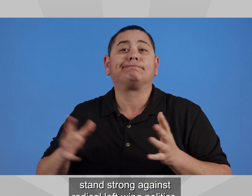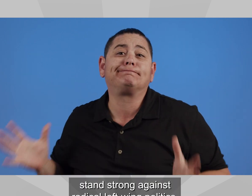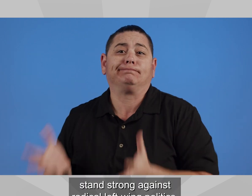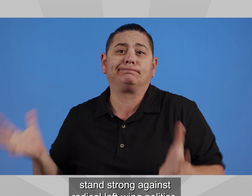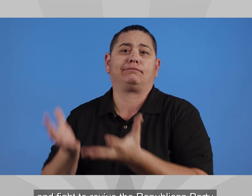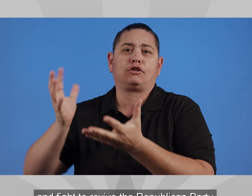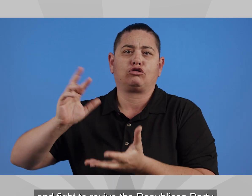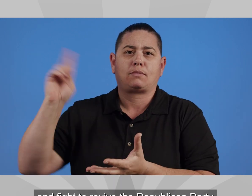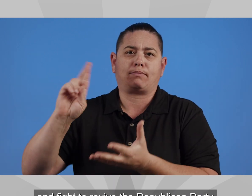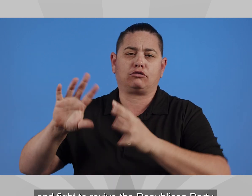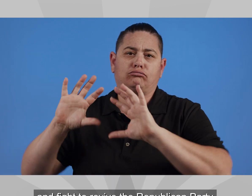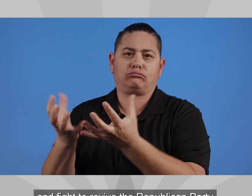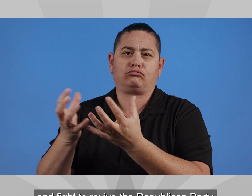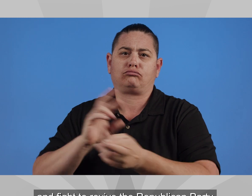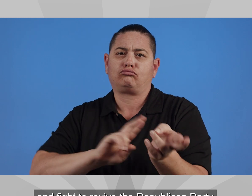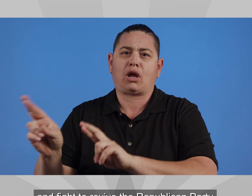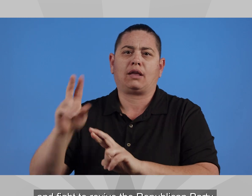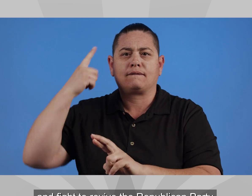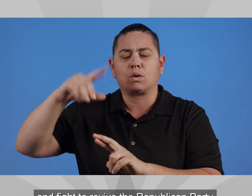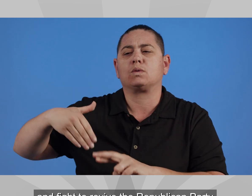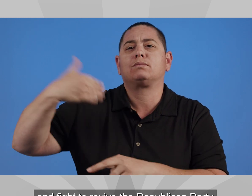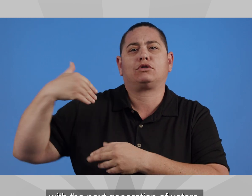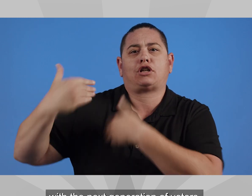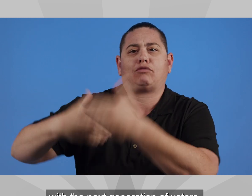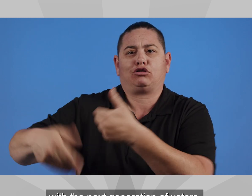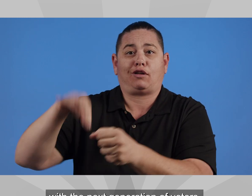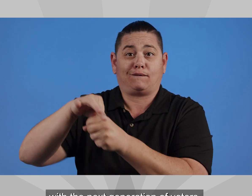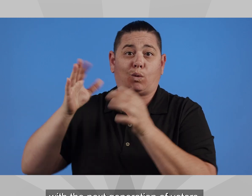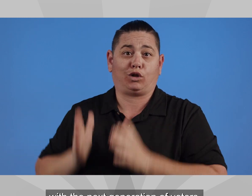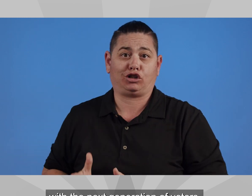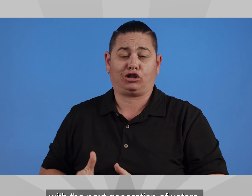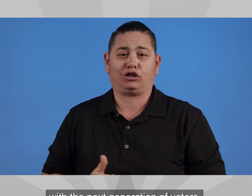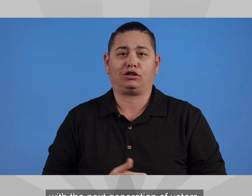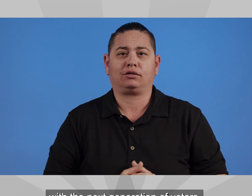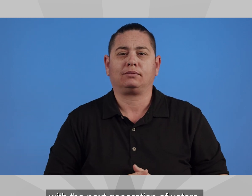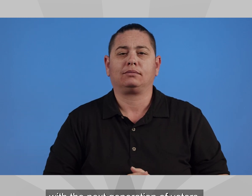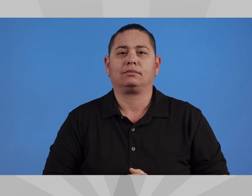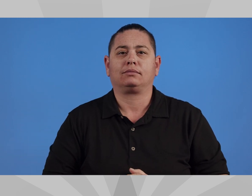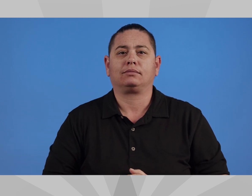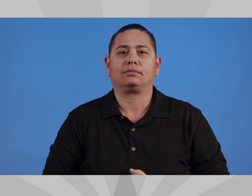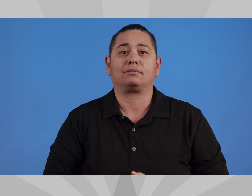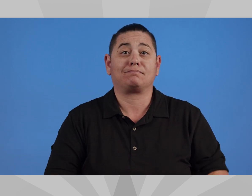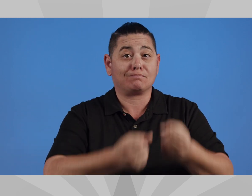and fight to revive the Republican Party with the next generation of voters.